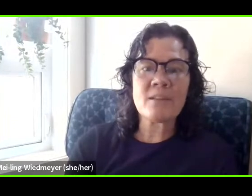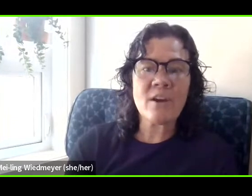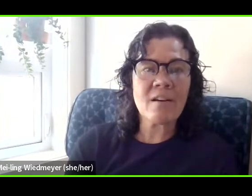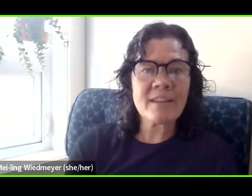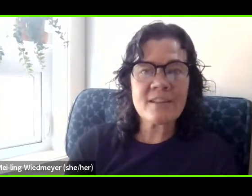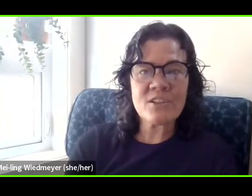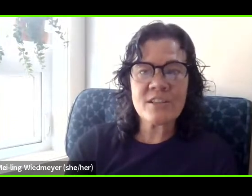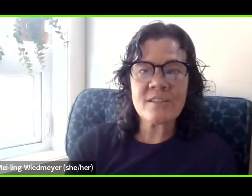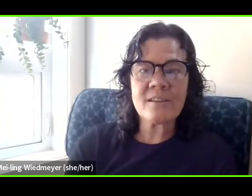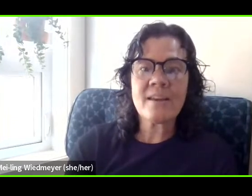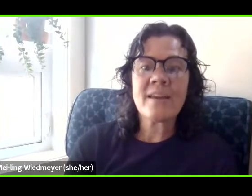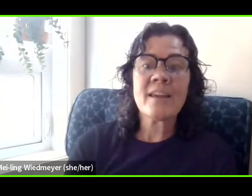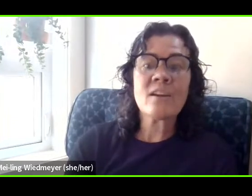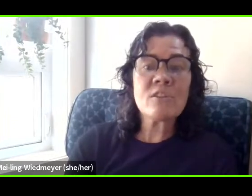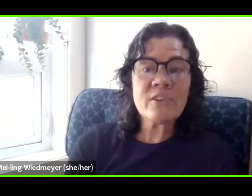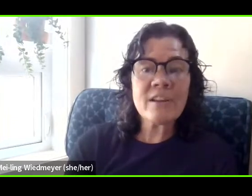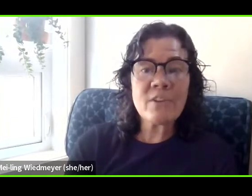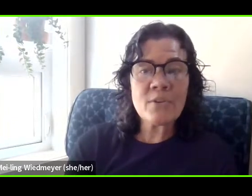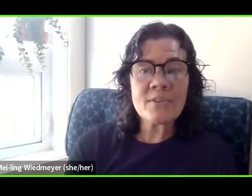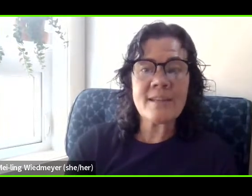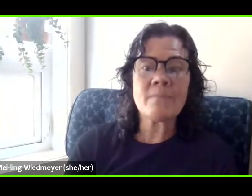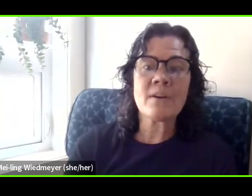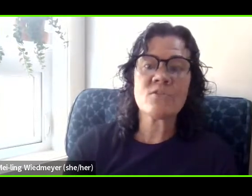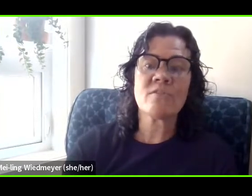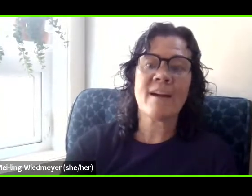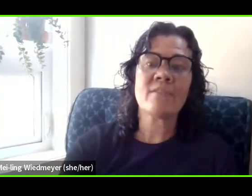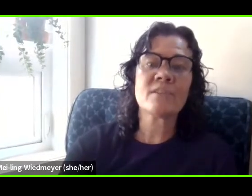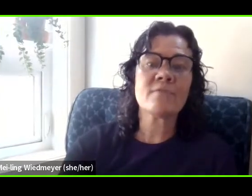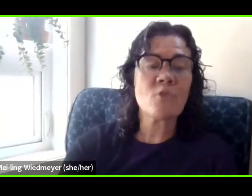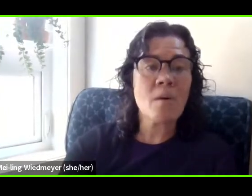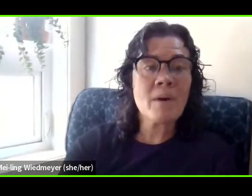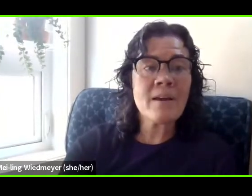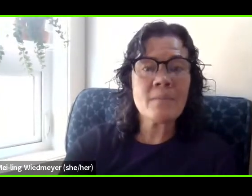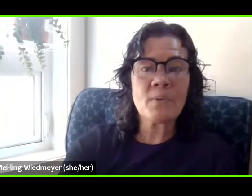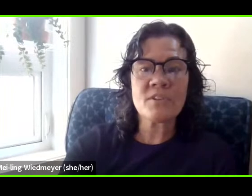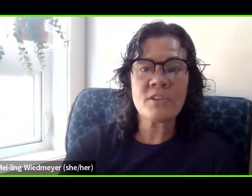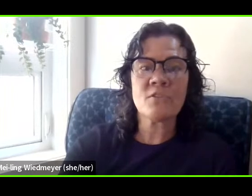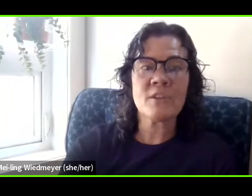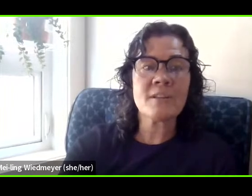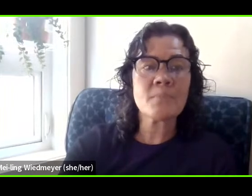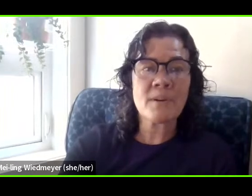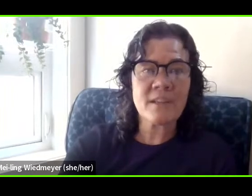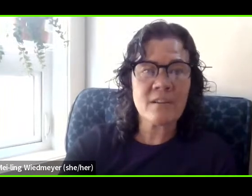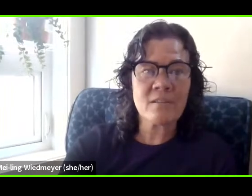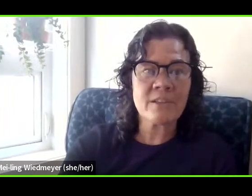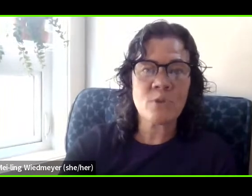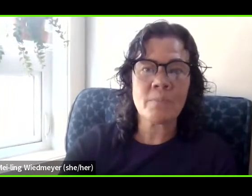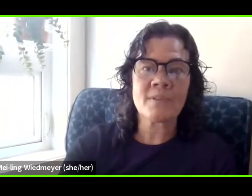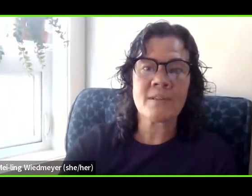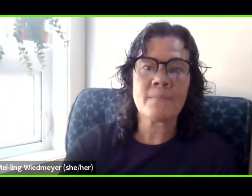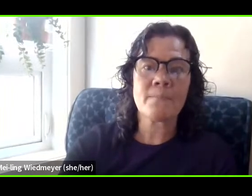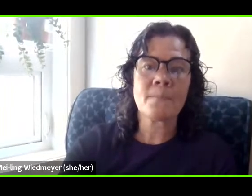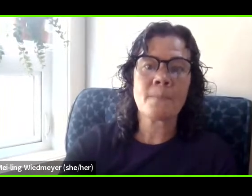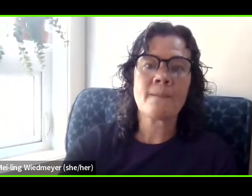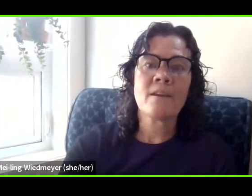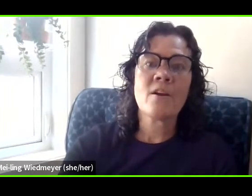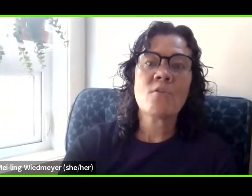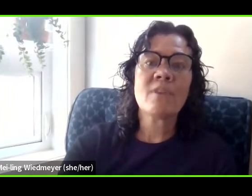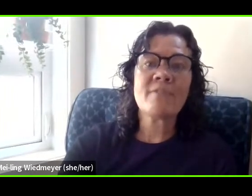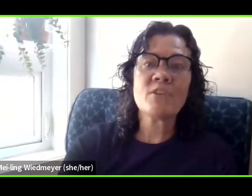-existing mental health conditions, including those seen among survivors of trauma and persecution, is particularly troublesome.